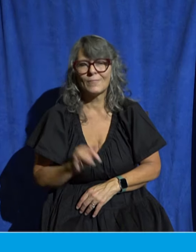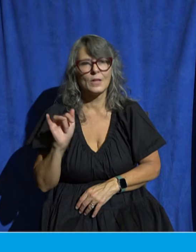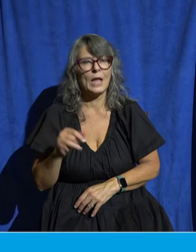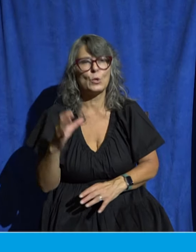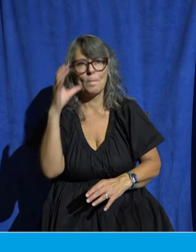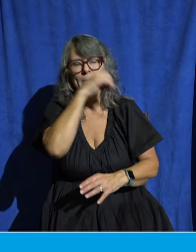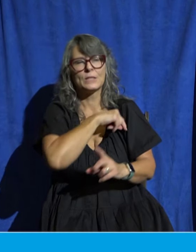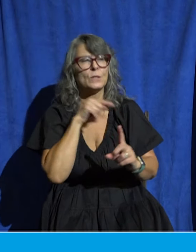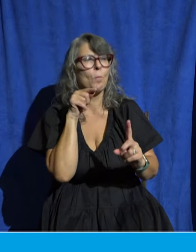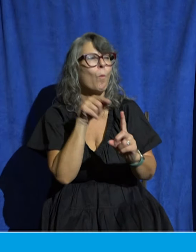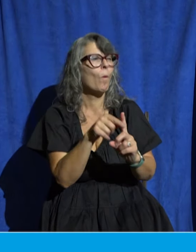seen